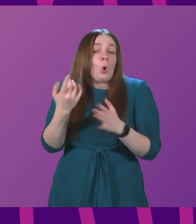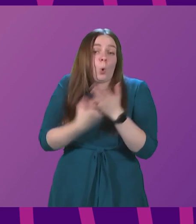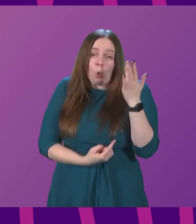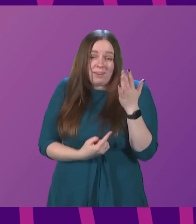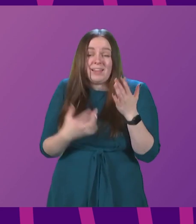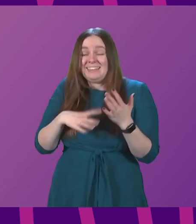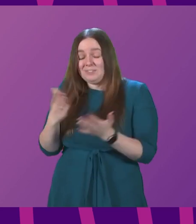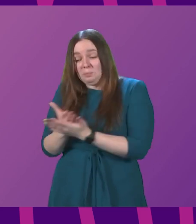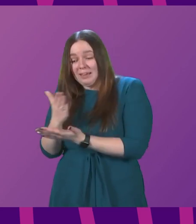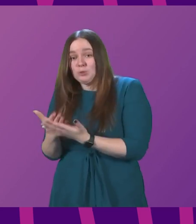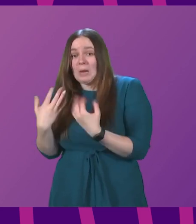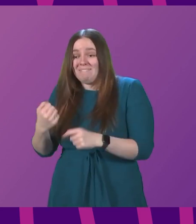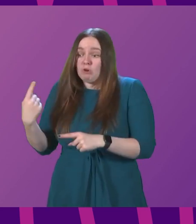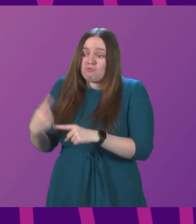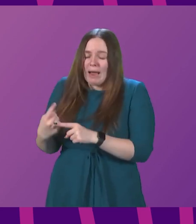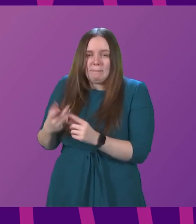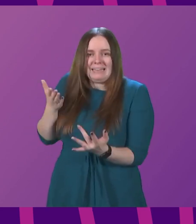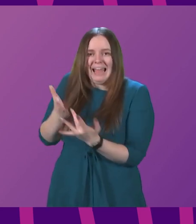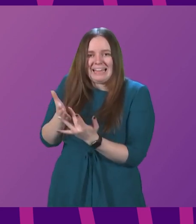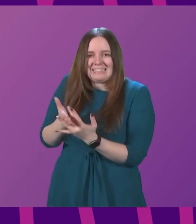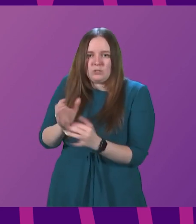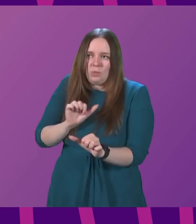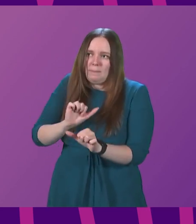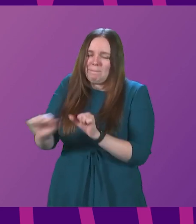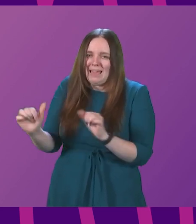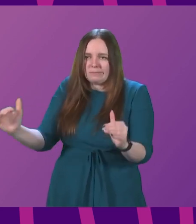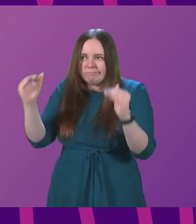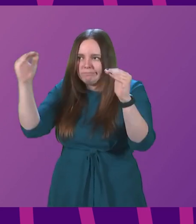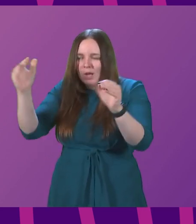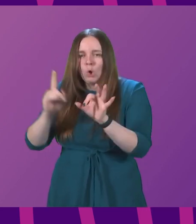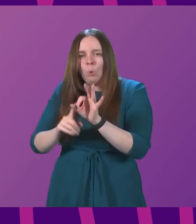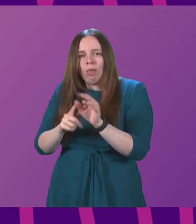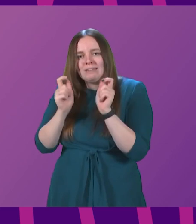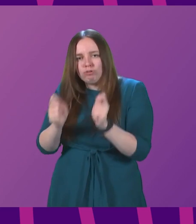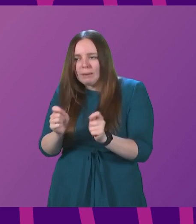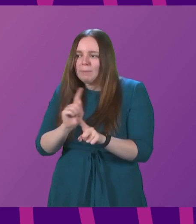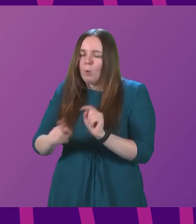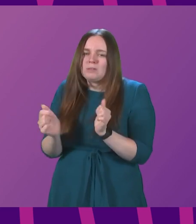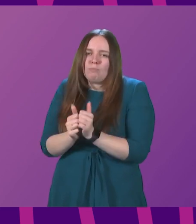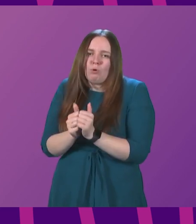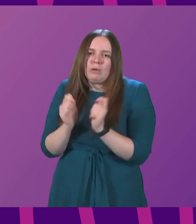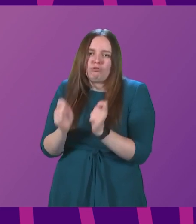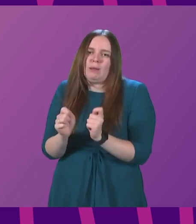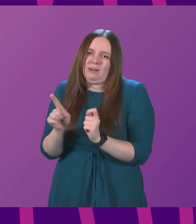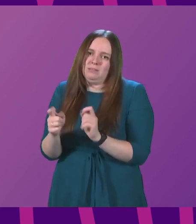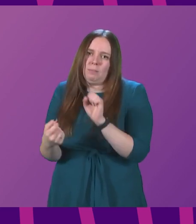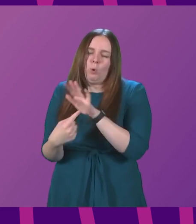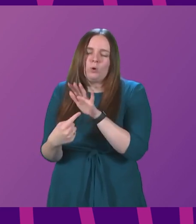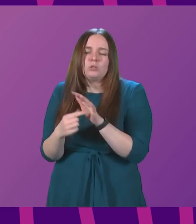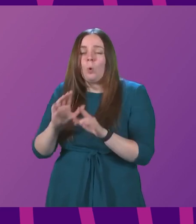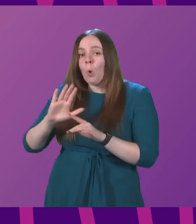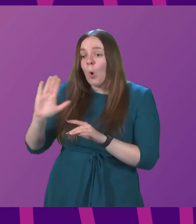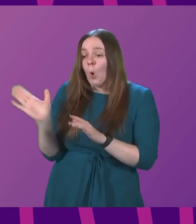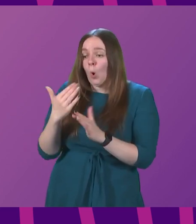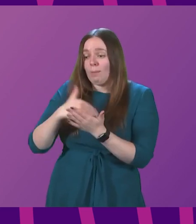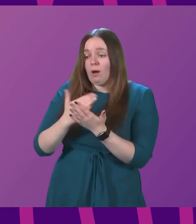sure that there is then rapid access to the best quality treatment and most appropriate treatment is important too. So, all aspects of the cancer